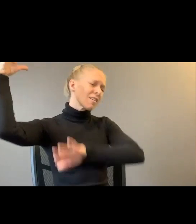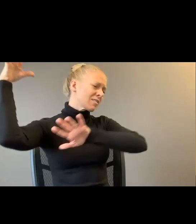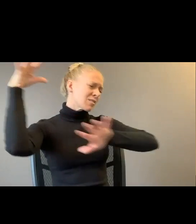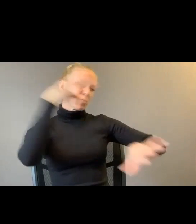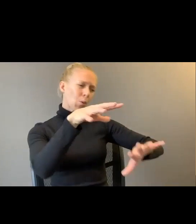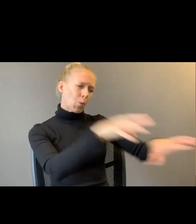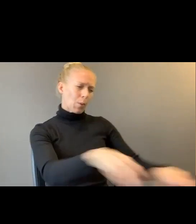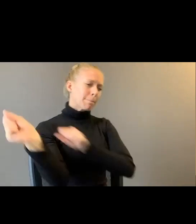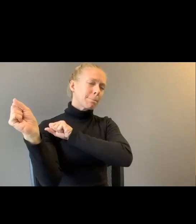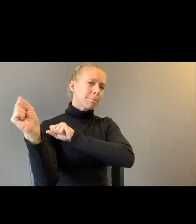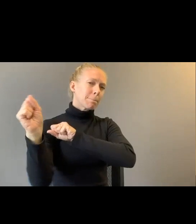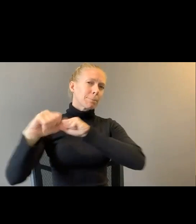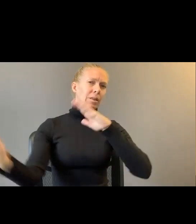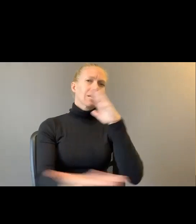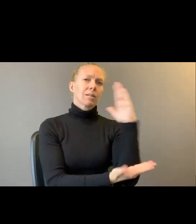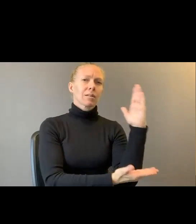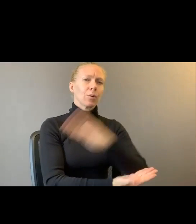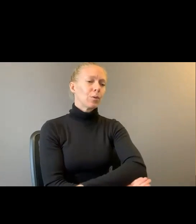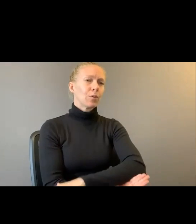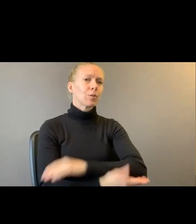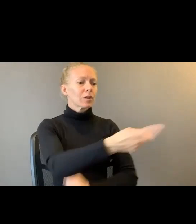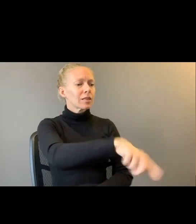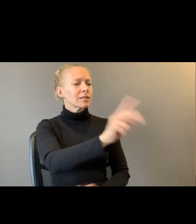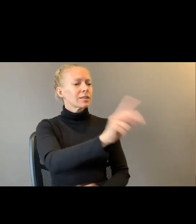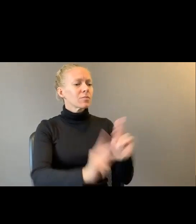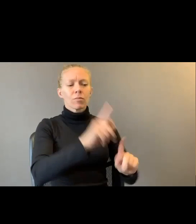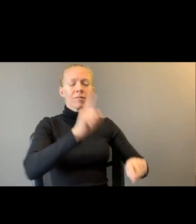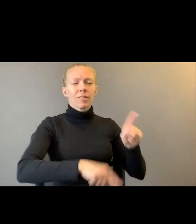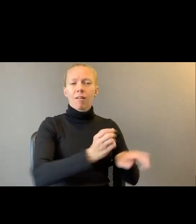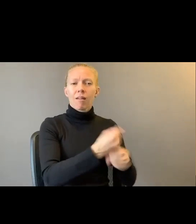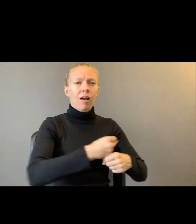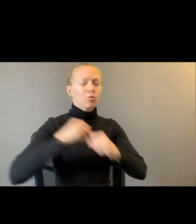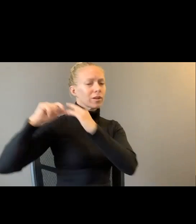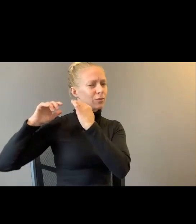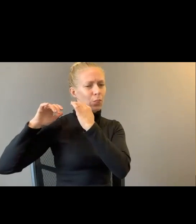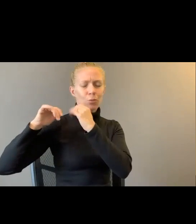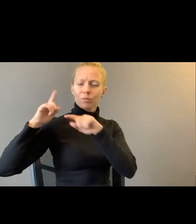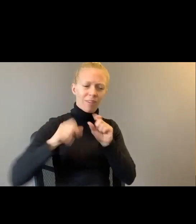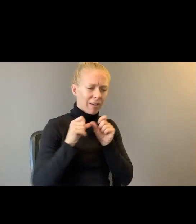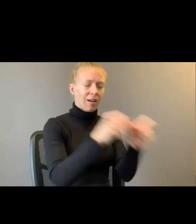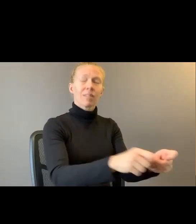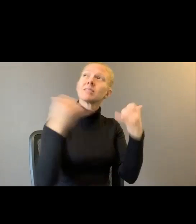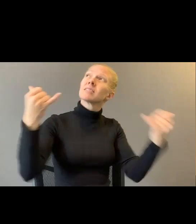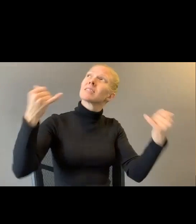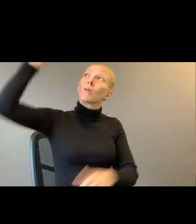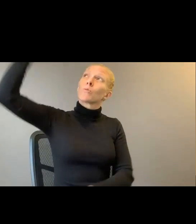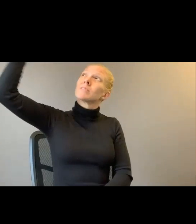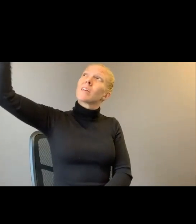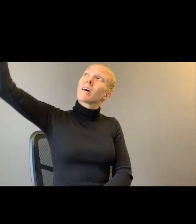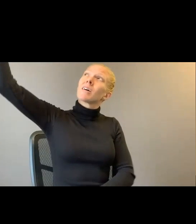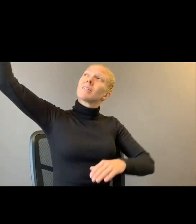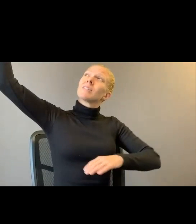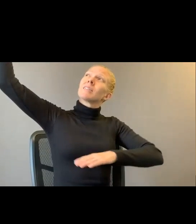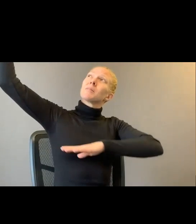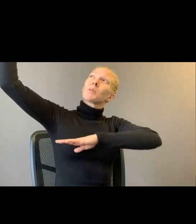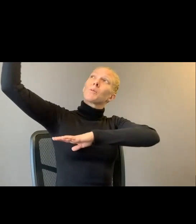people cannot make flutes any longer. Now son come closer to the earth.